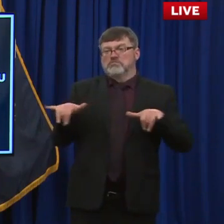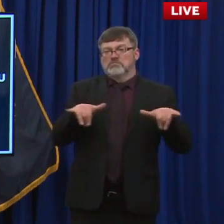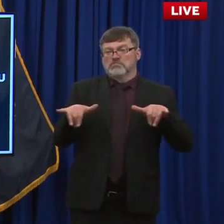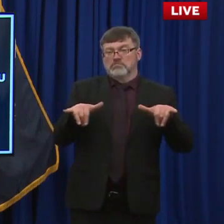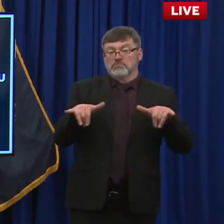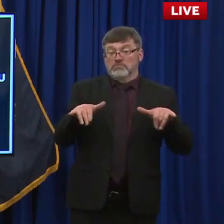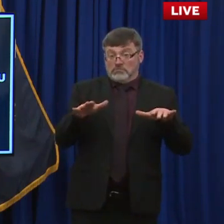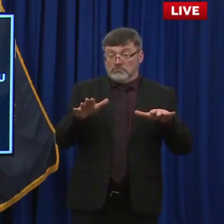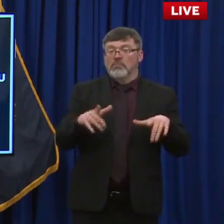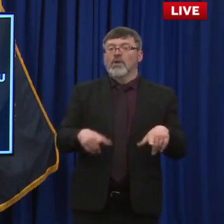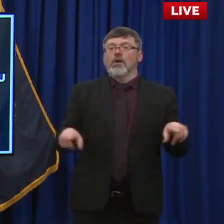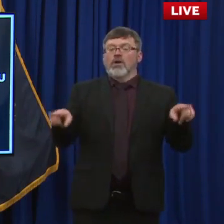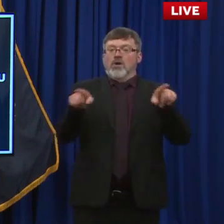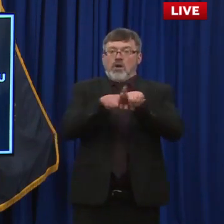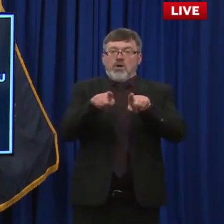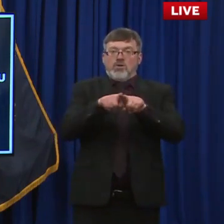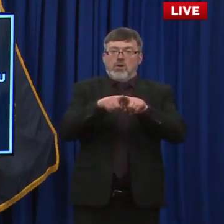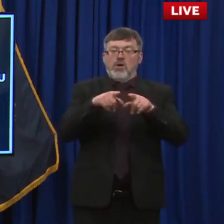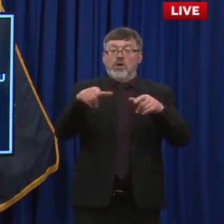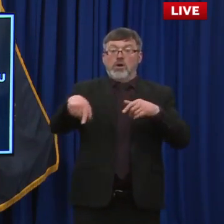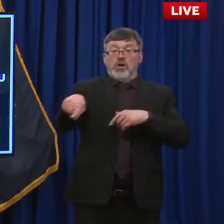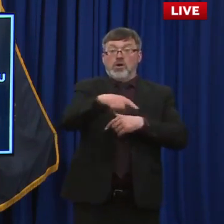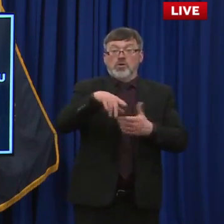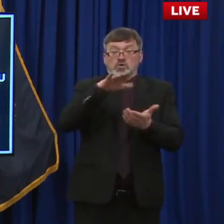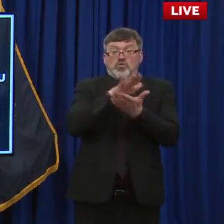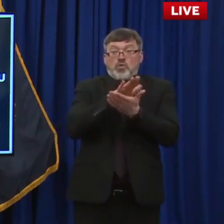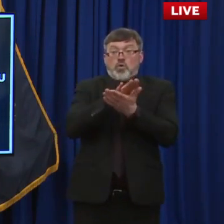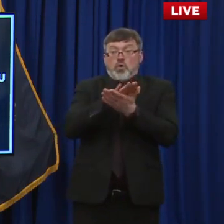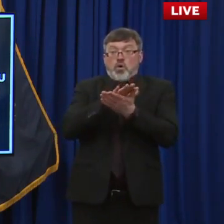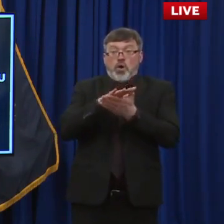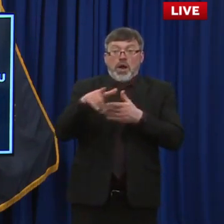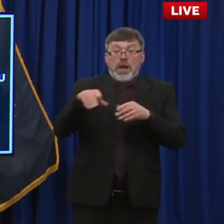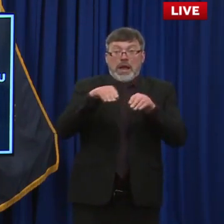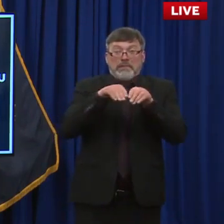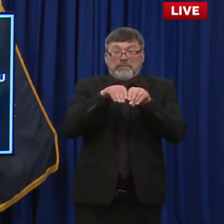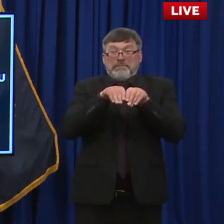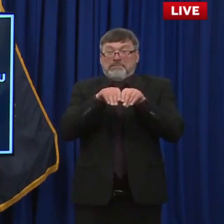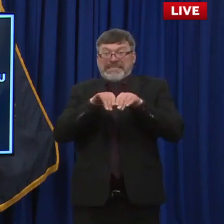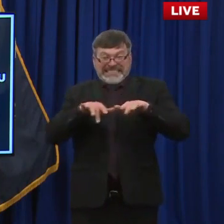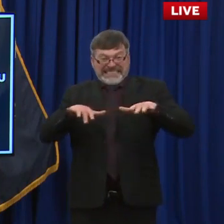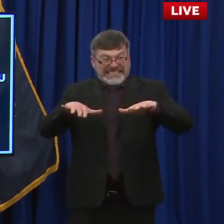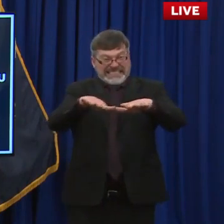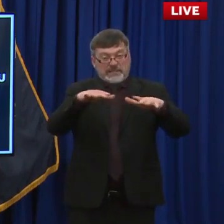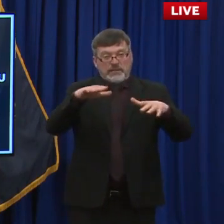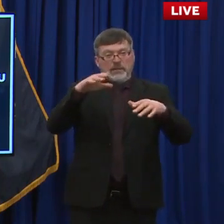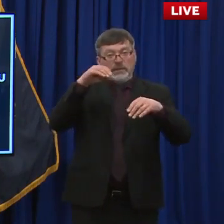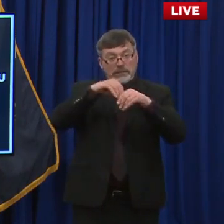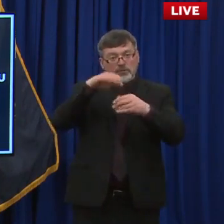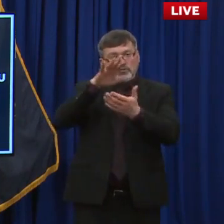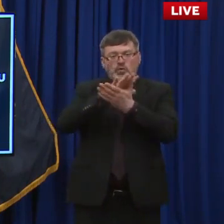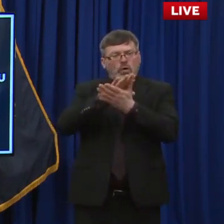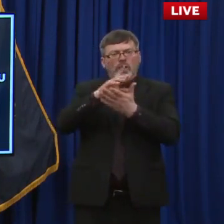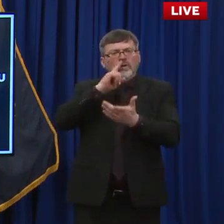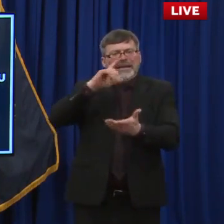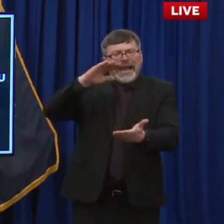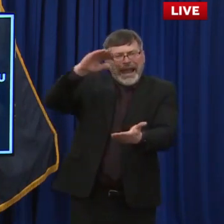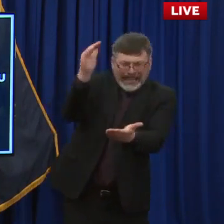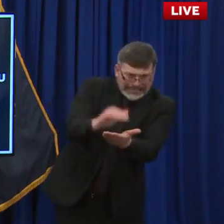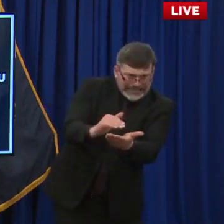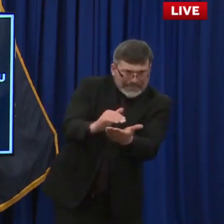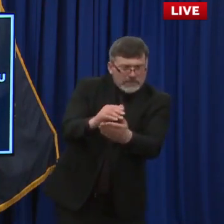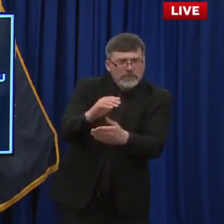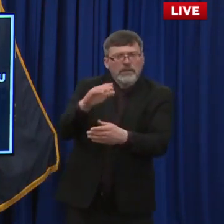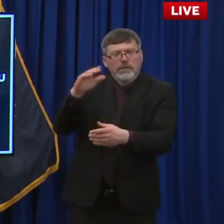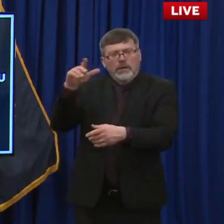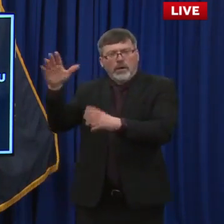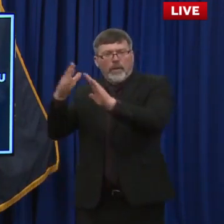infection in the school than in the surrounding community. And so there has been increasing evidence over the